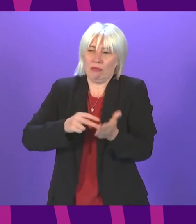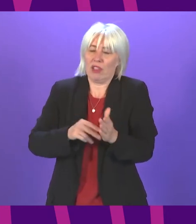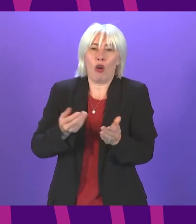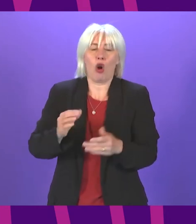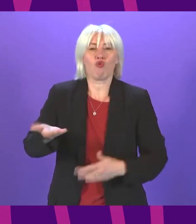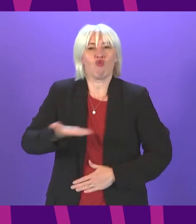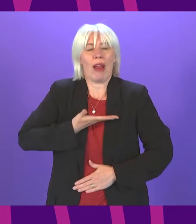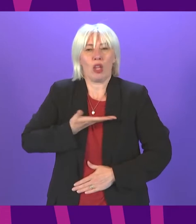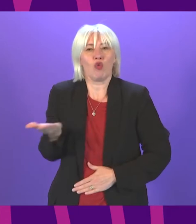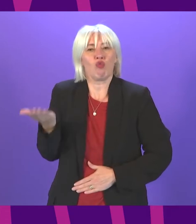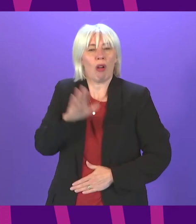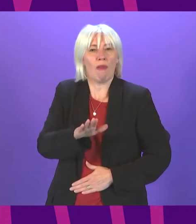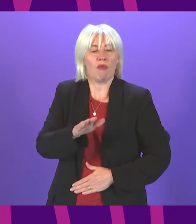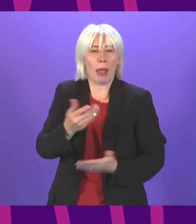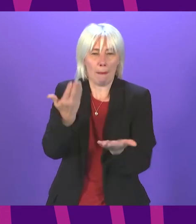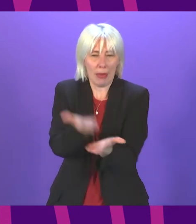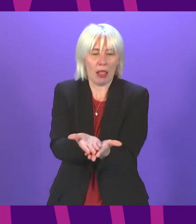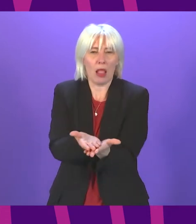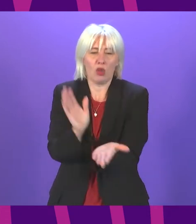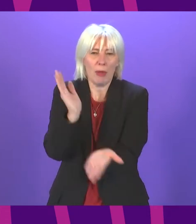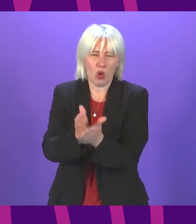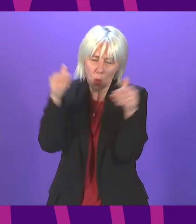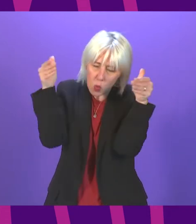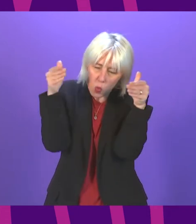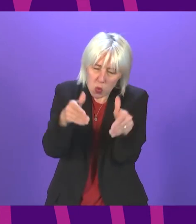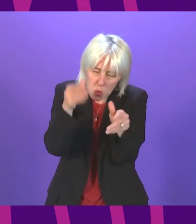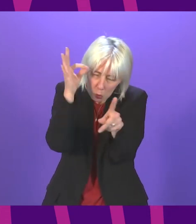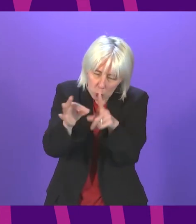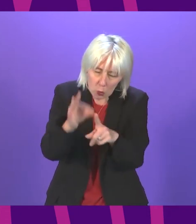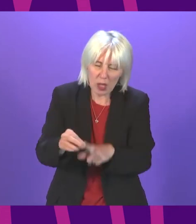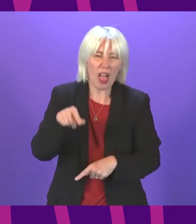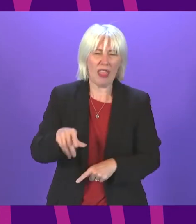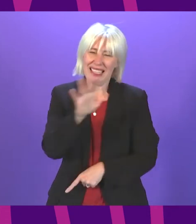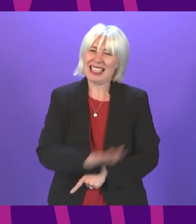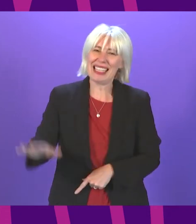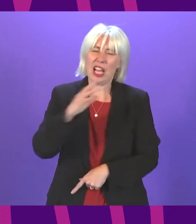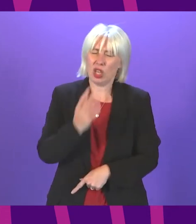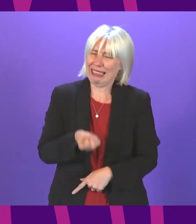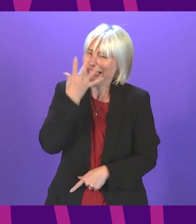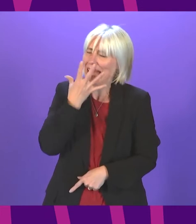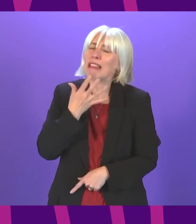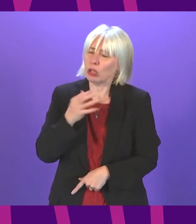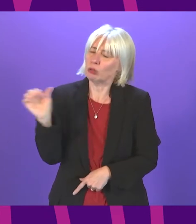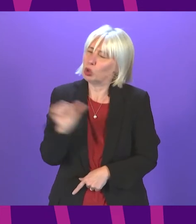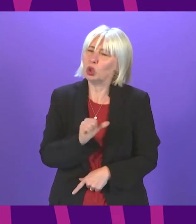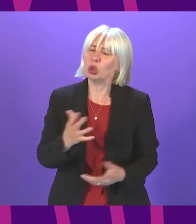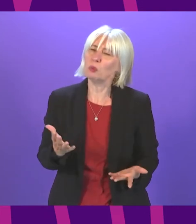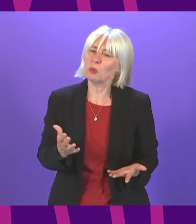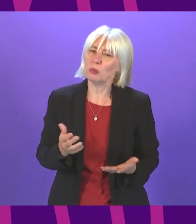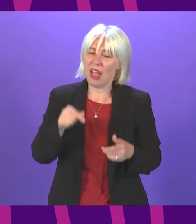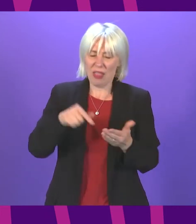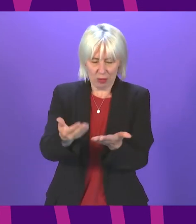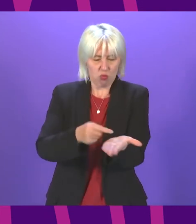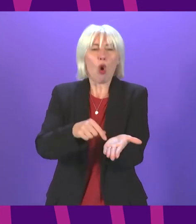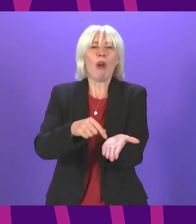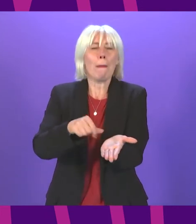it's treated with the laser focus and the resources this national scandal deserves. This programme was a chance for the